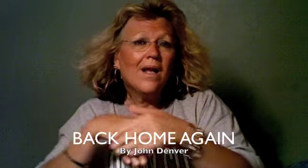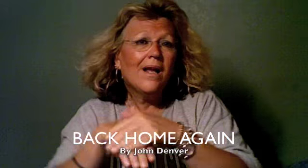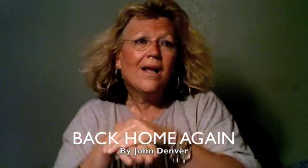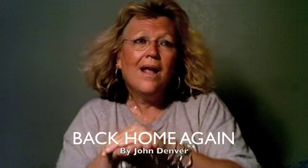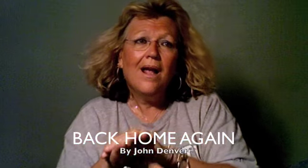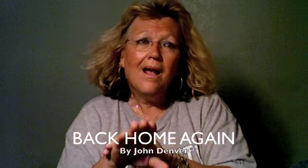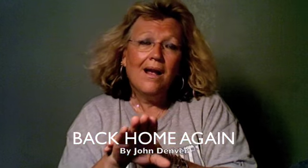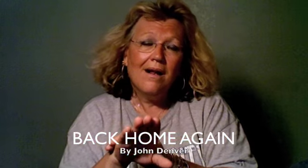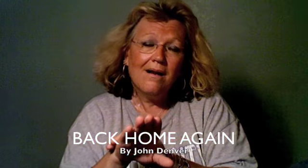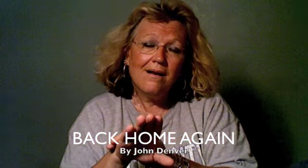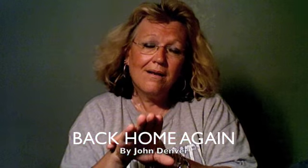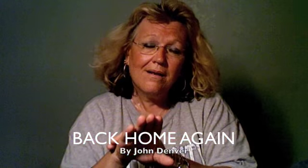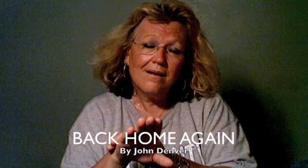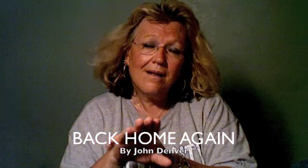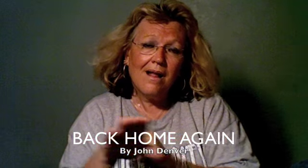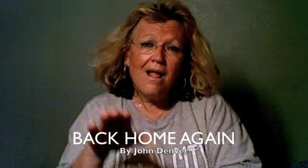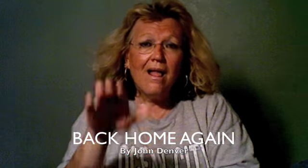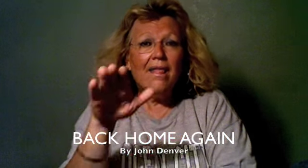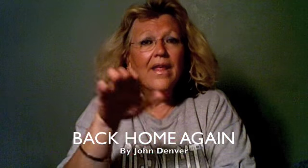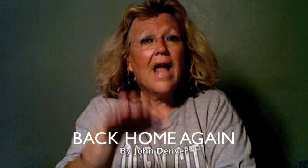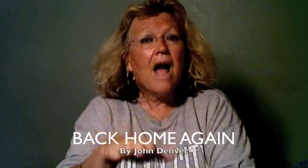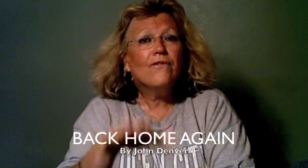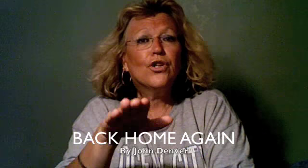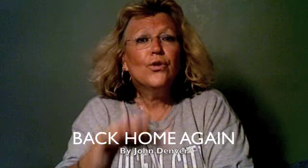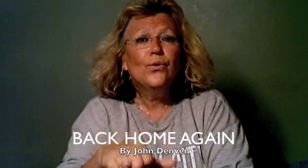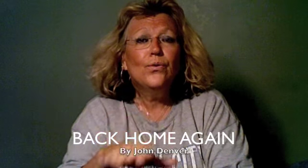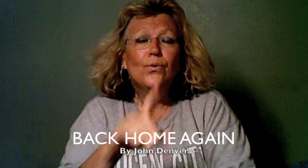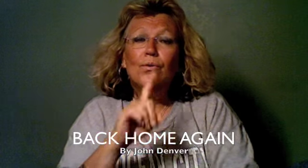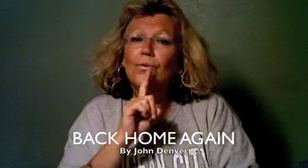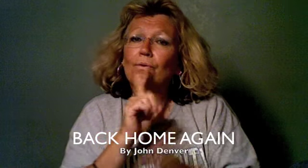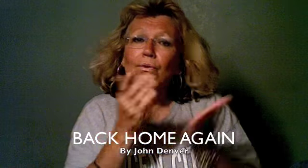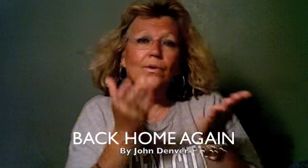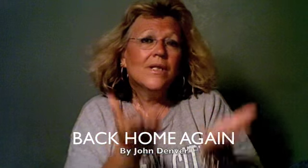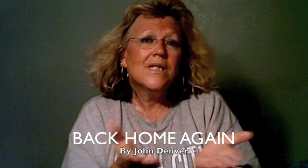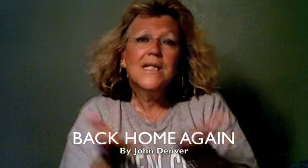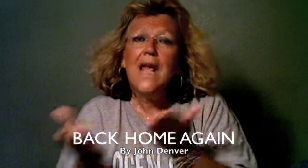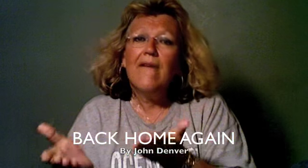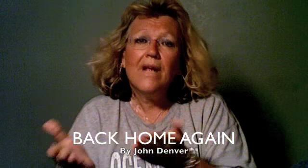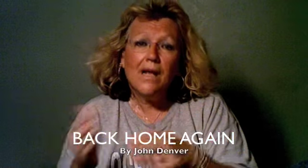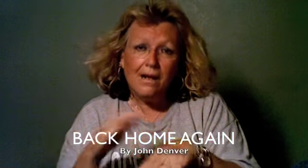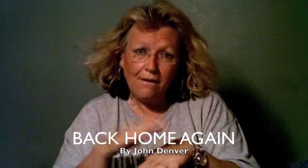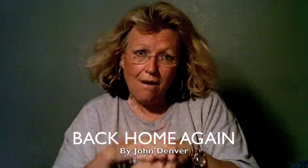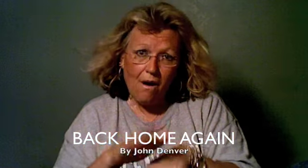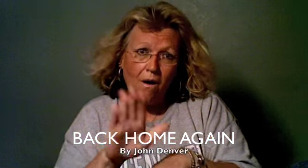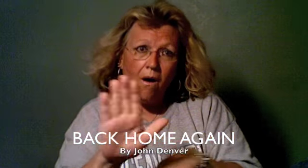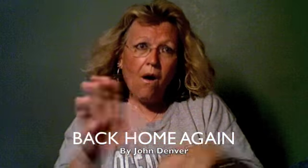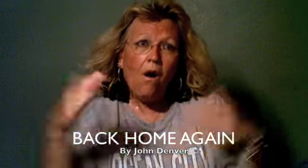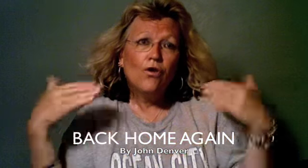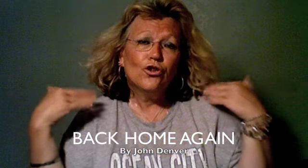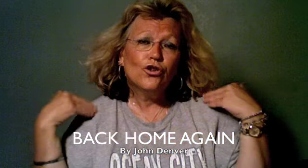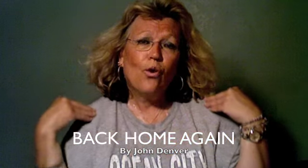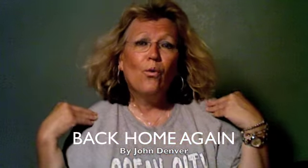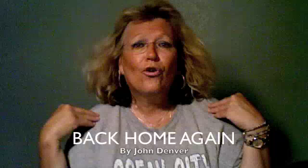in. The afternoon is heavy on your shoulder.